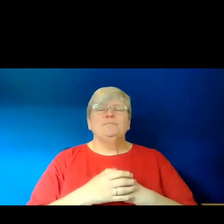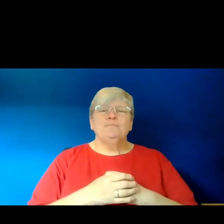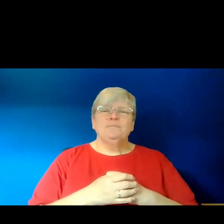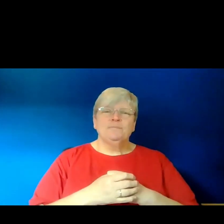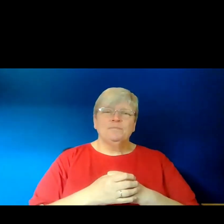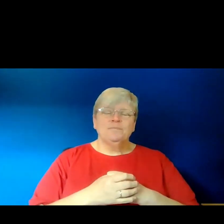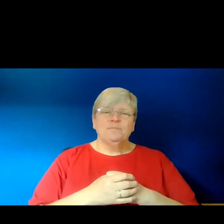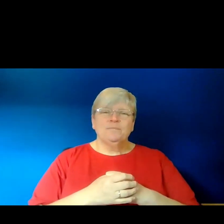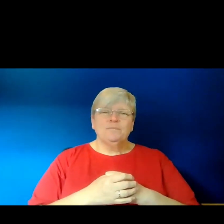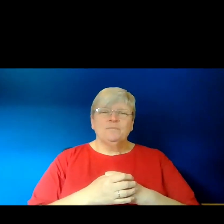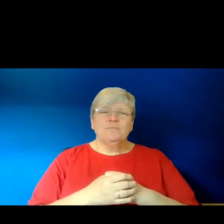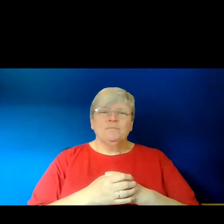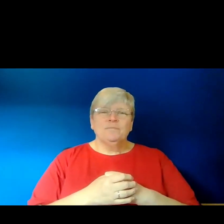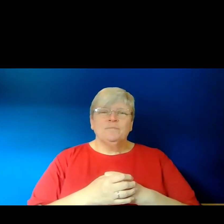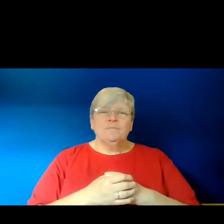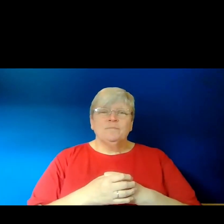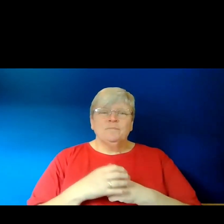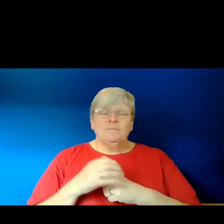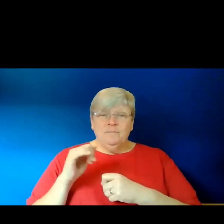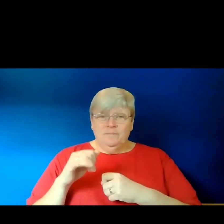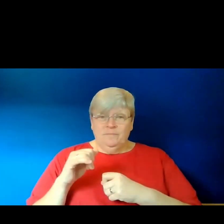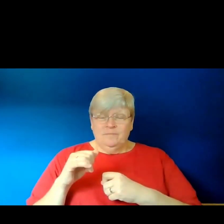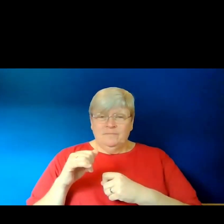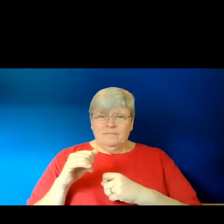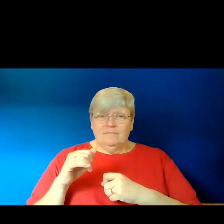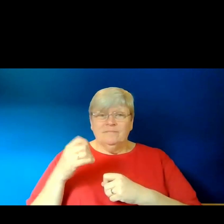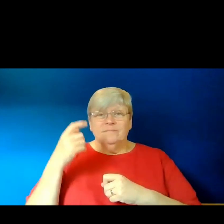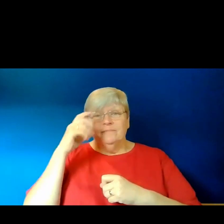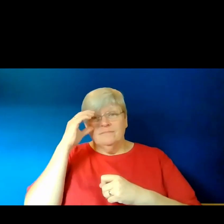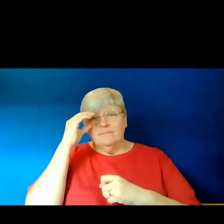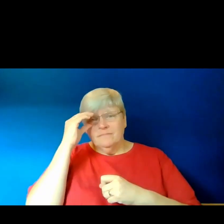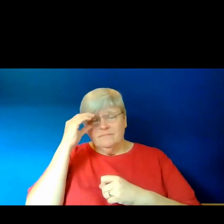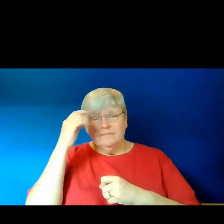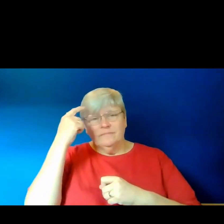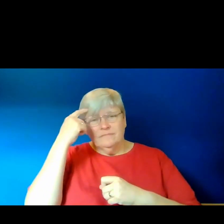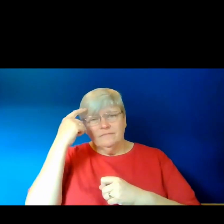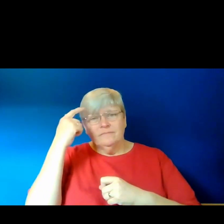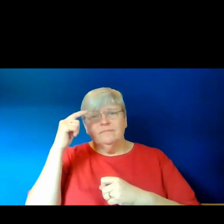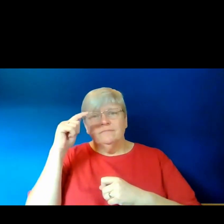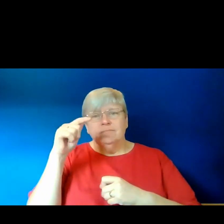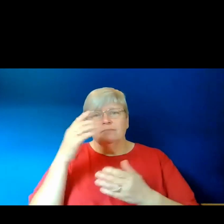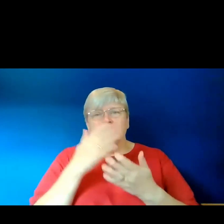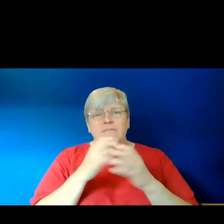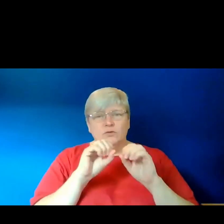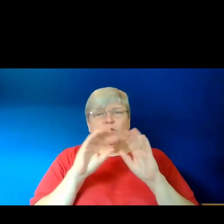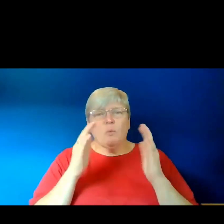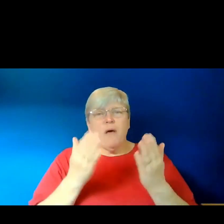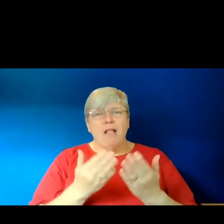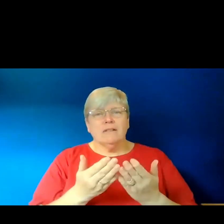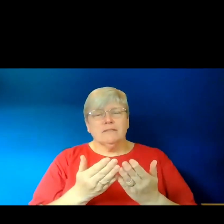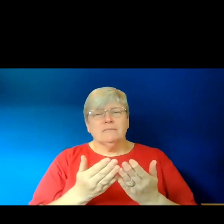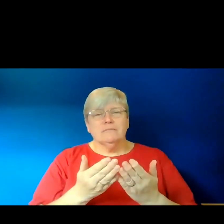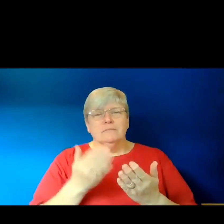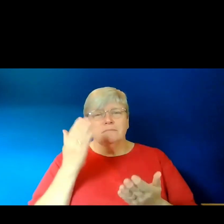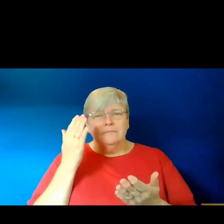And as well as that, I think that this real world connection is